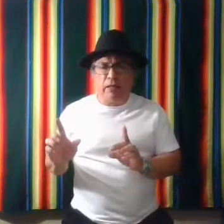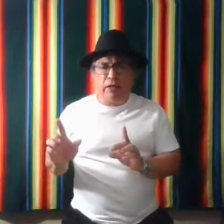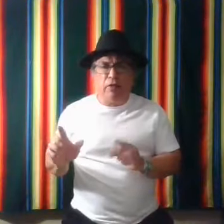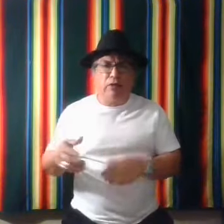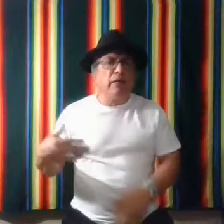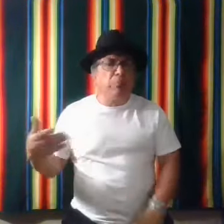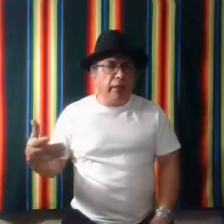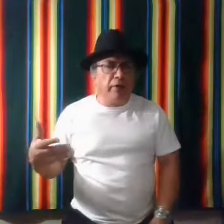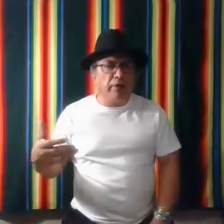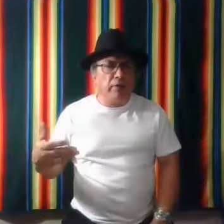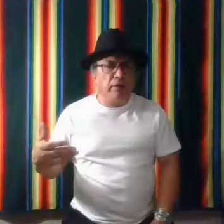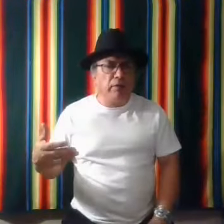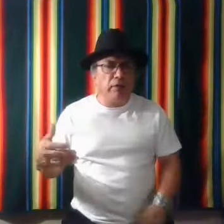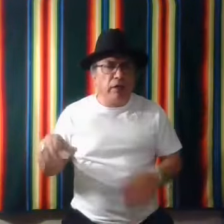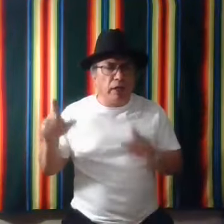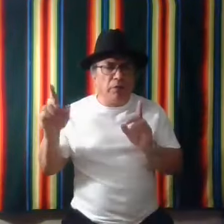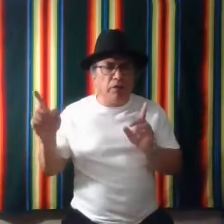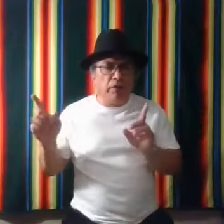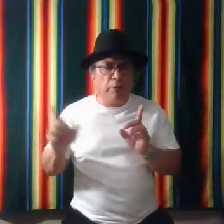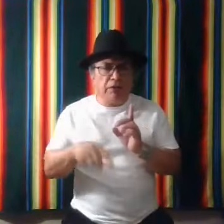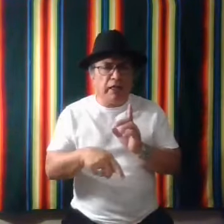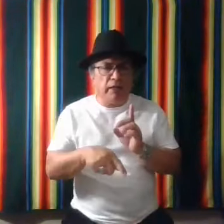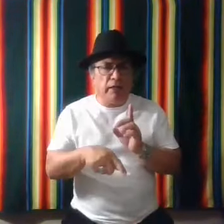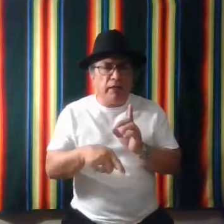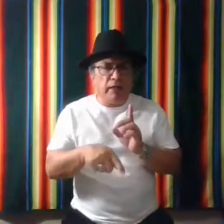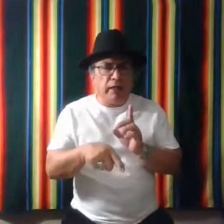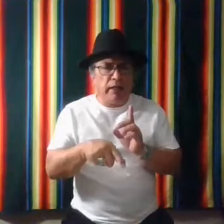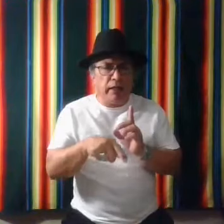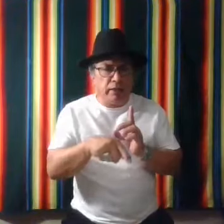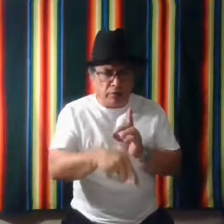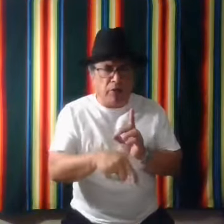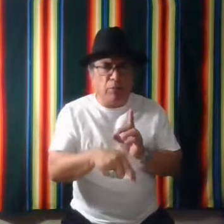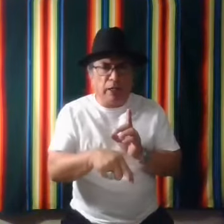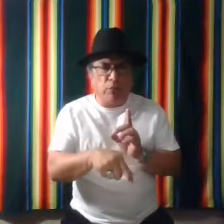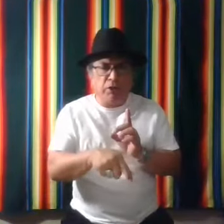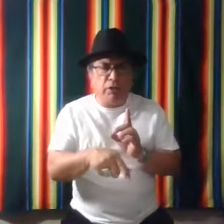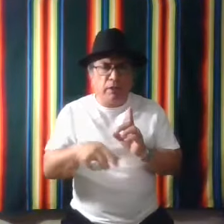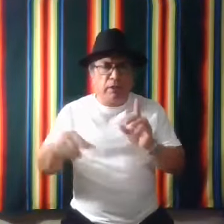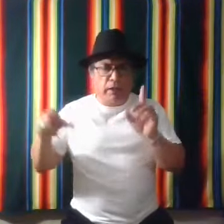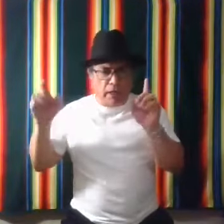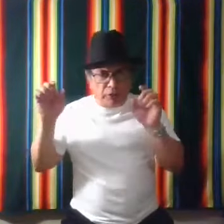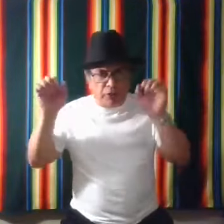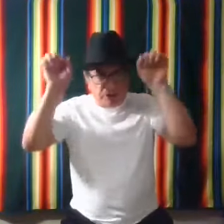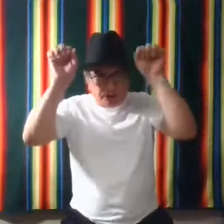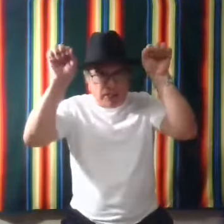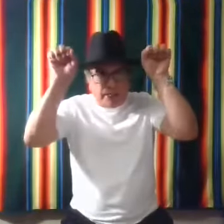you know, it's like bear. And I would do, they would say it in their tribal language and I would do the sign.